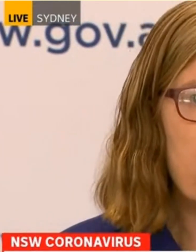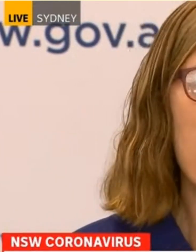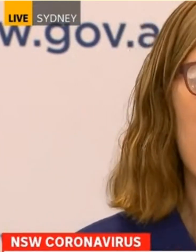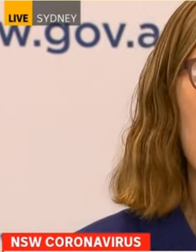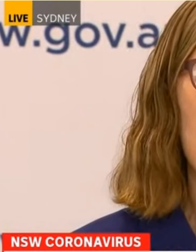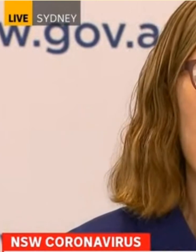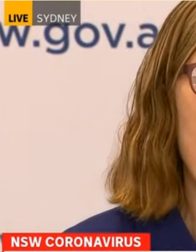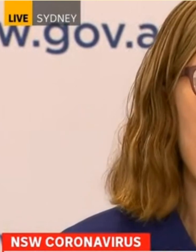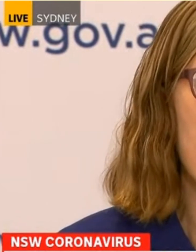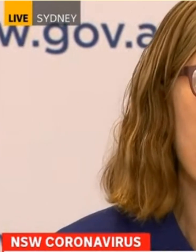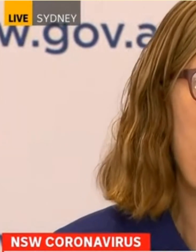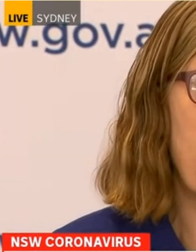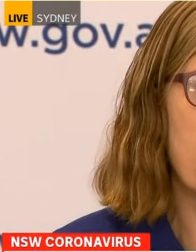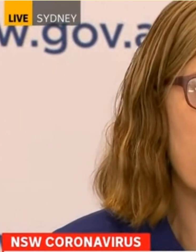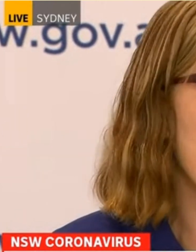Prioritisation Of